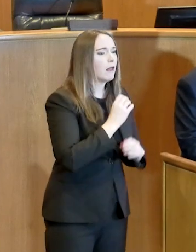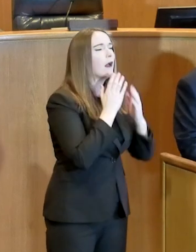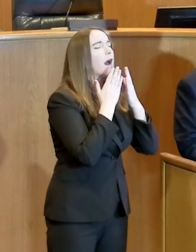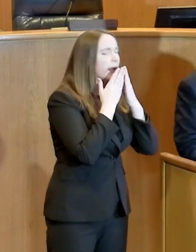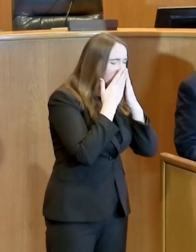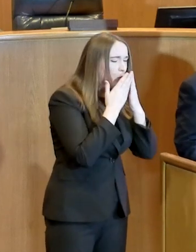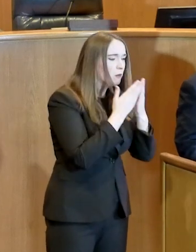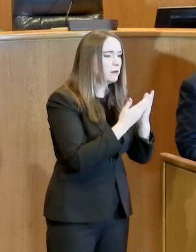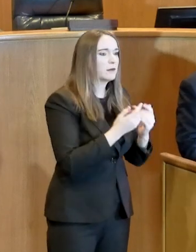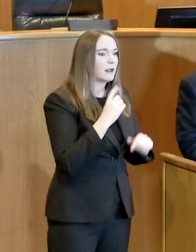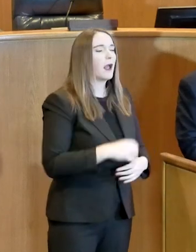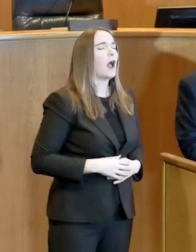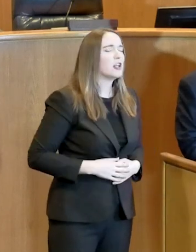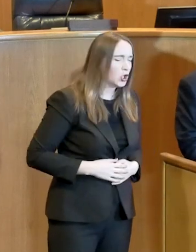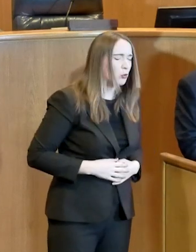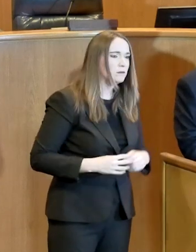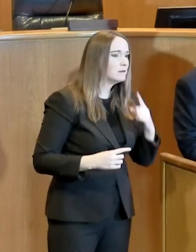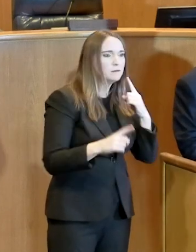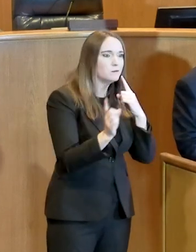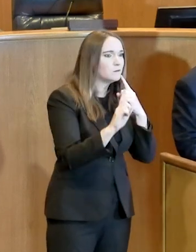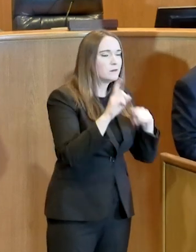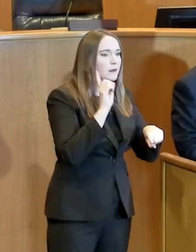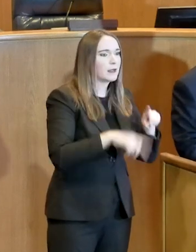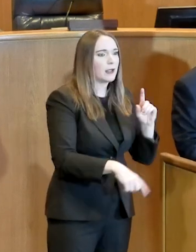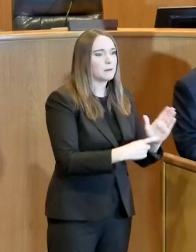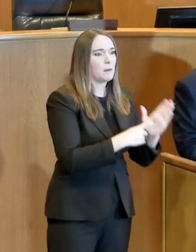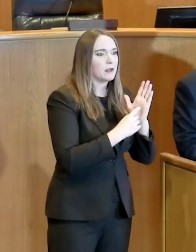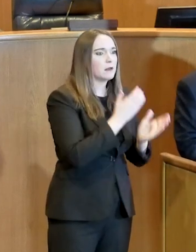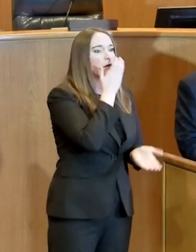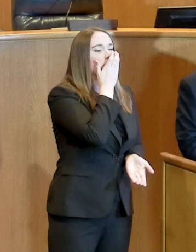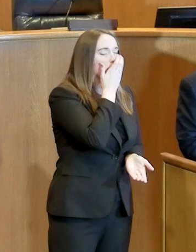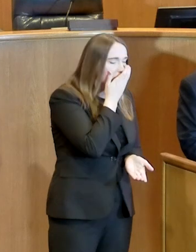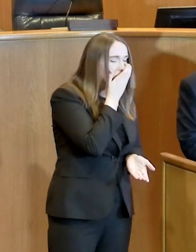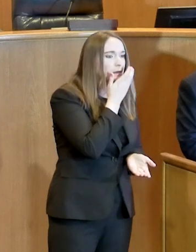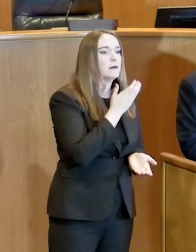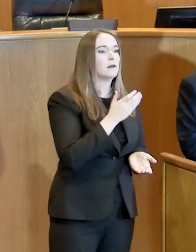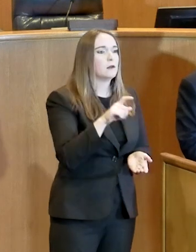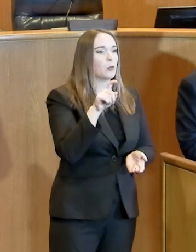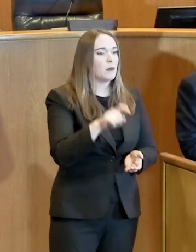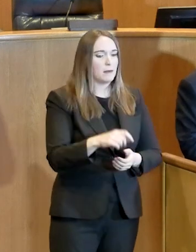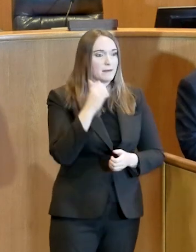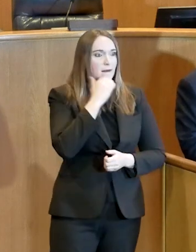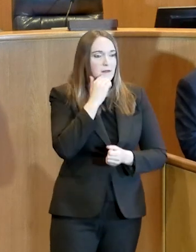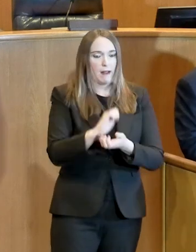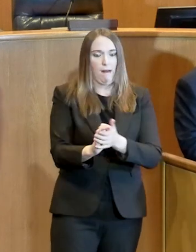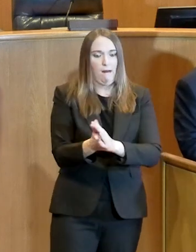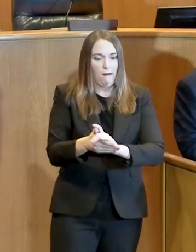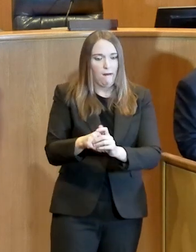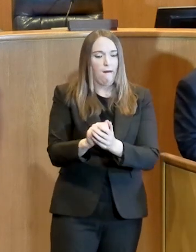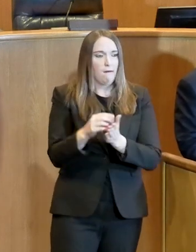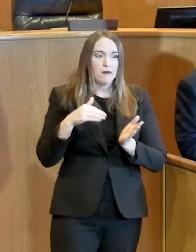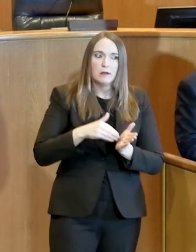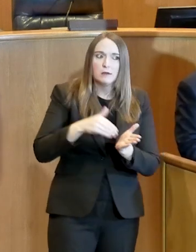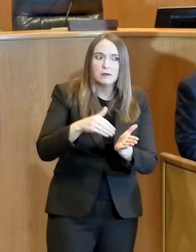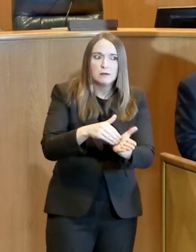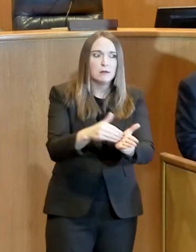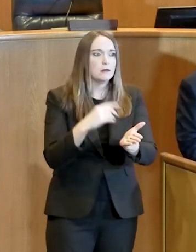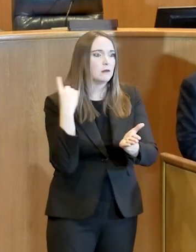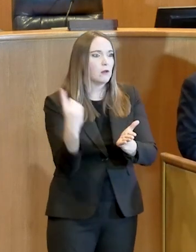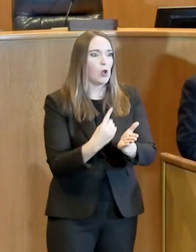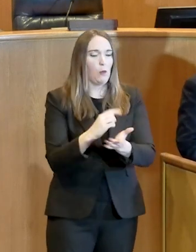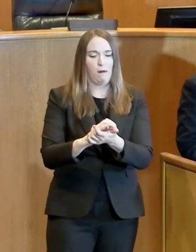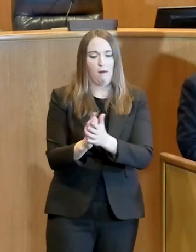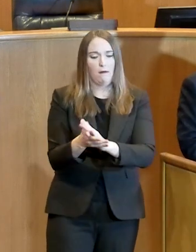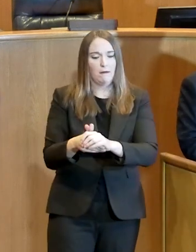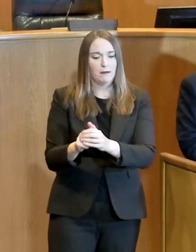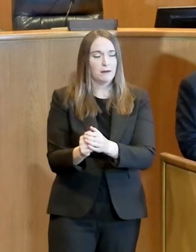be better than that. We've got to wash our hands and continually work to keep ourselves healthy. And then in addition to that, don't